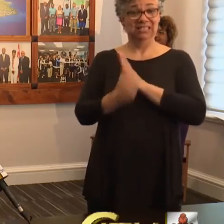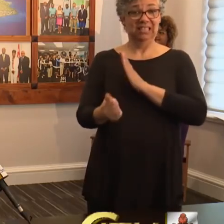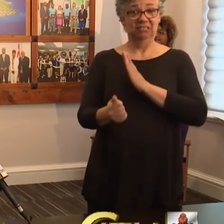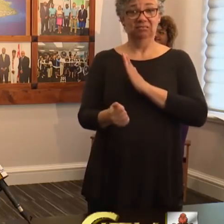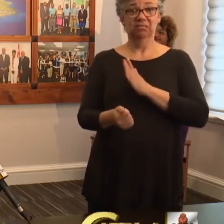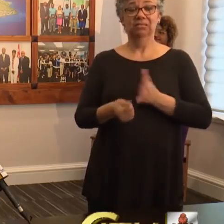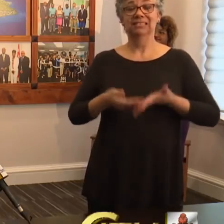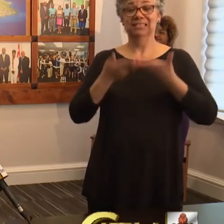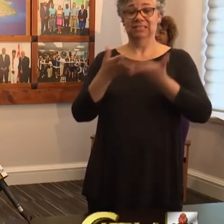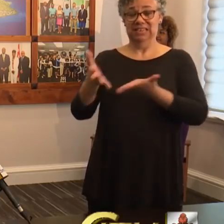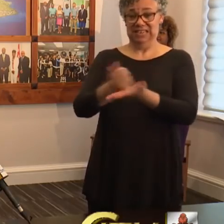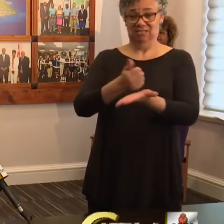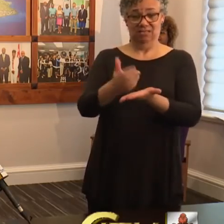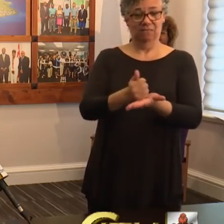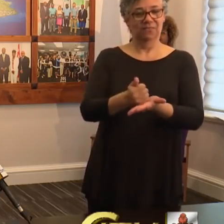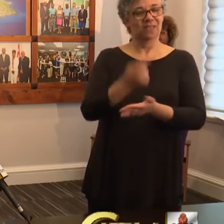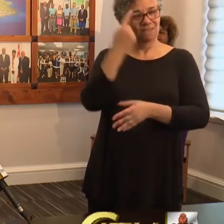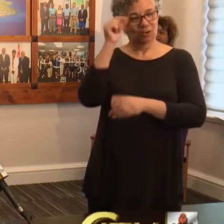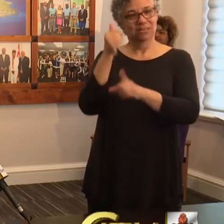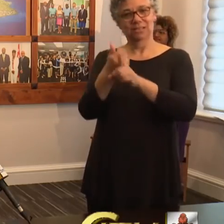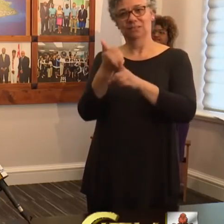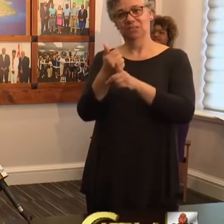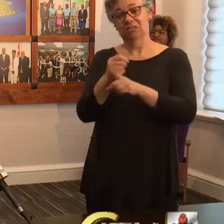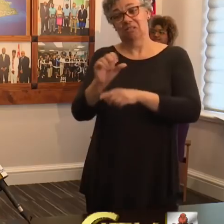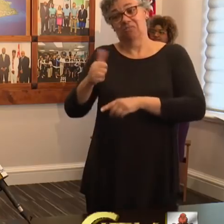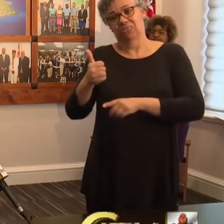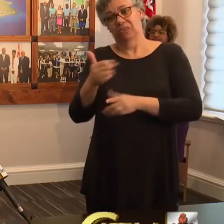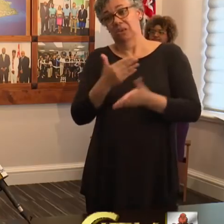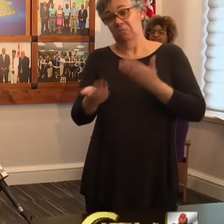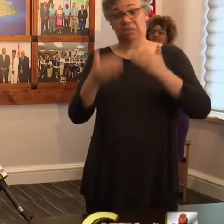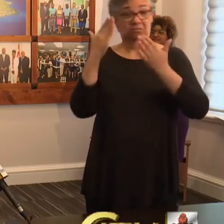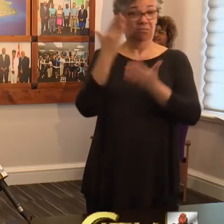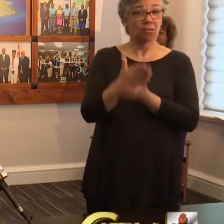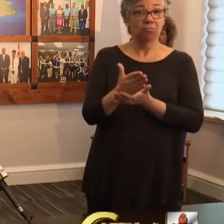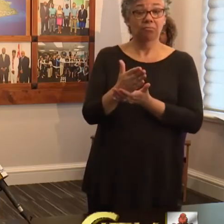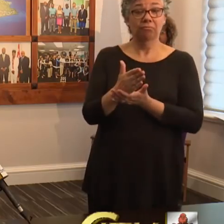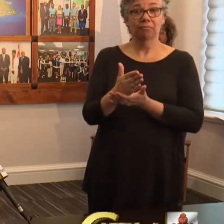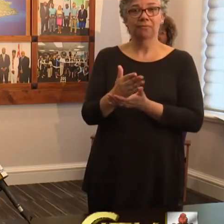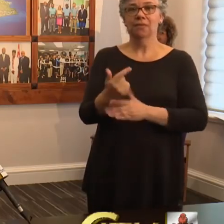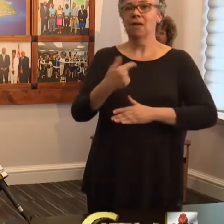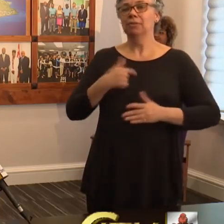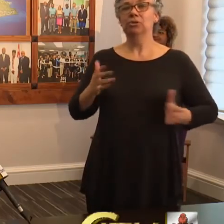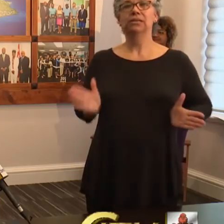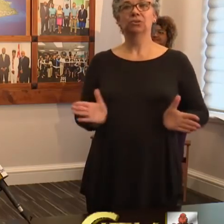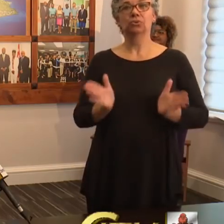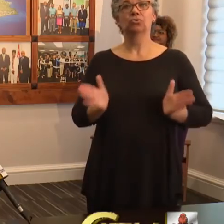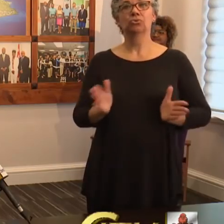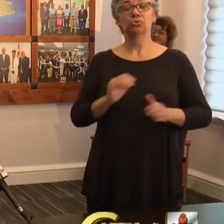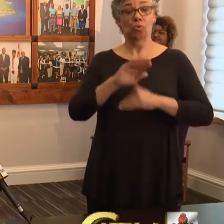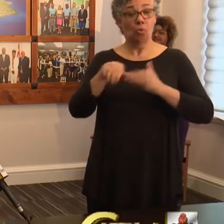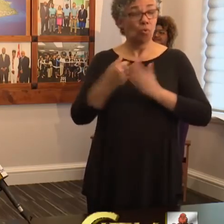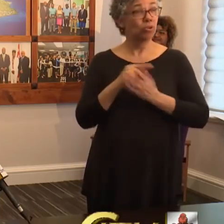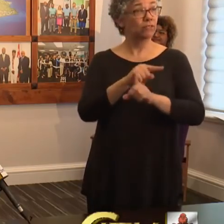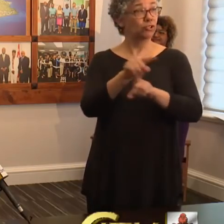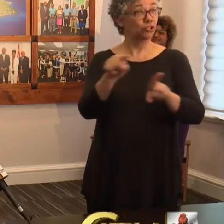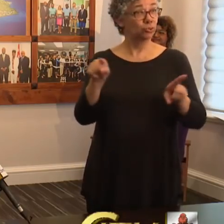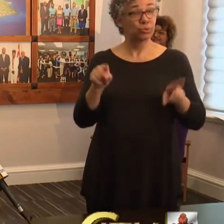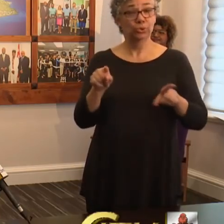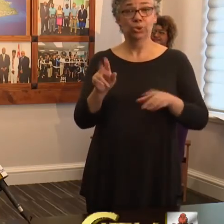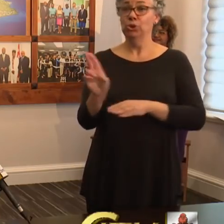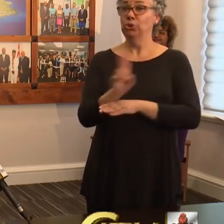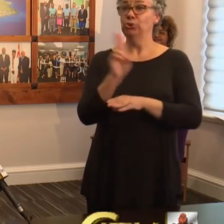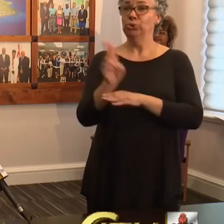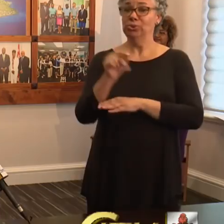an income for ourselves and others may cease to exist. I encourage each of you to use these